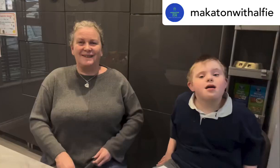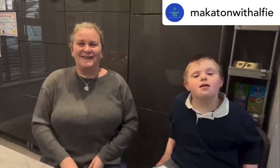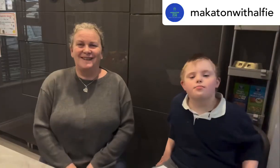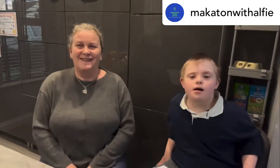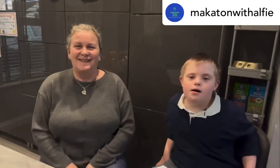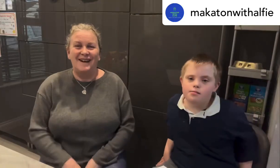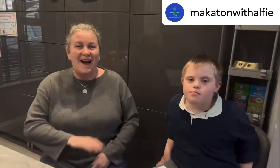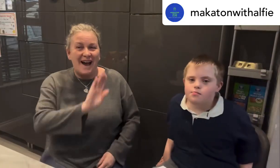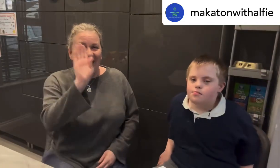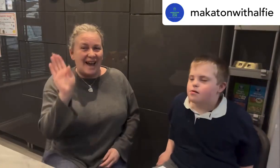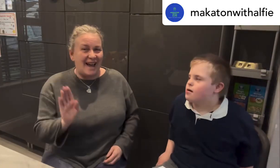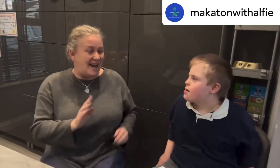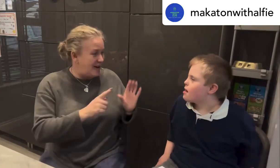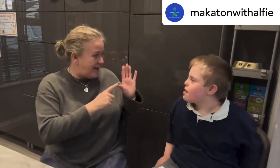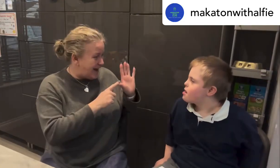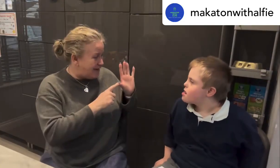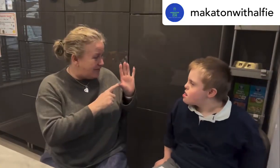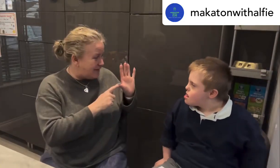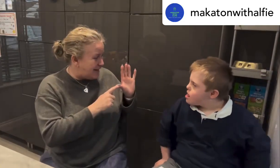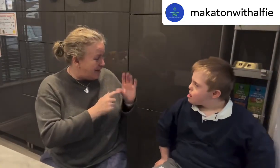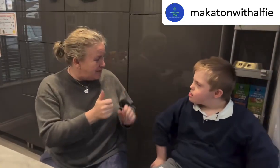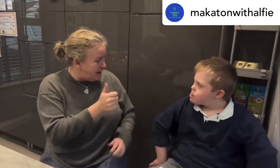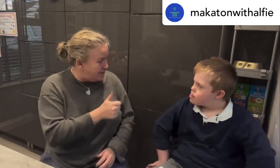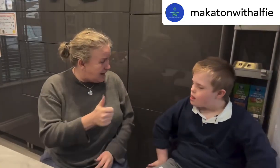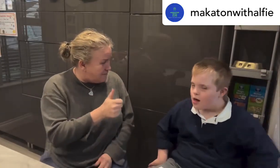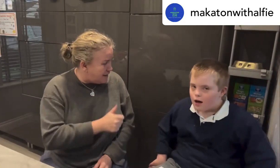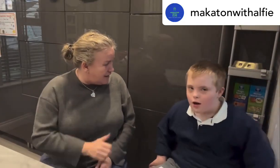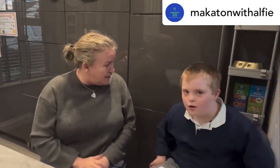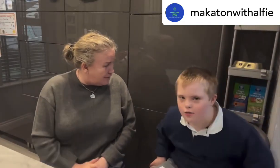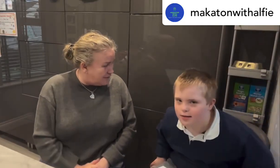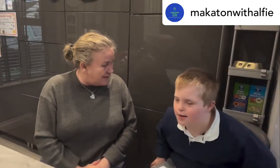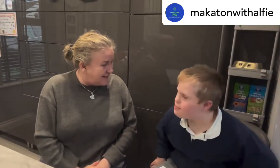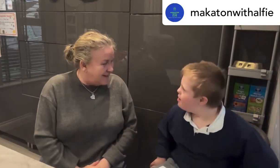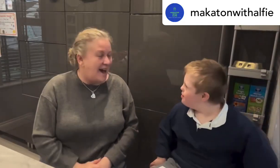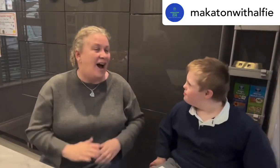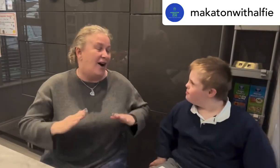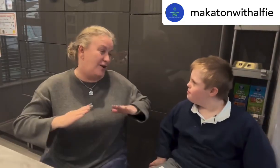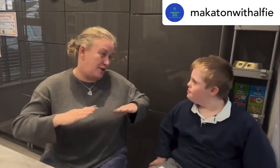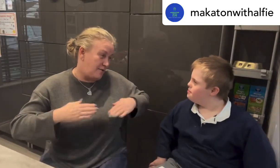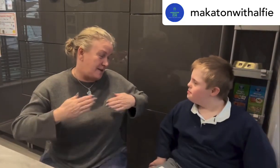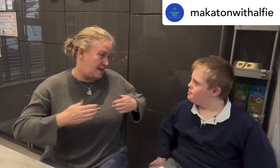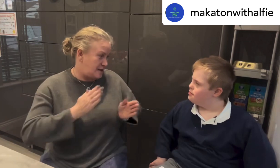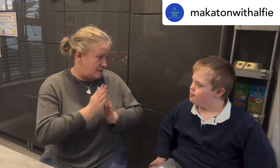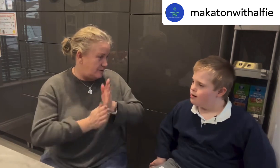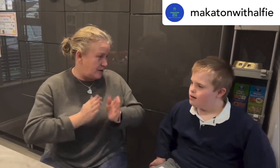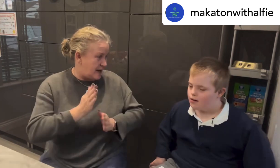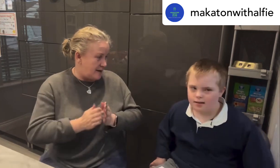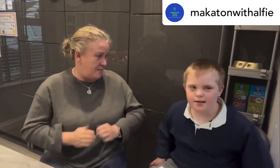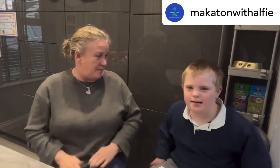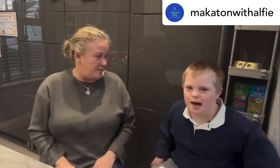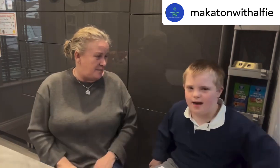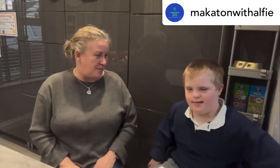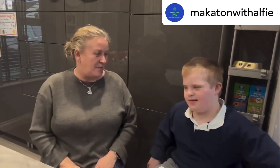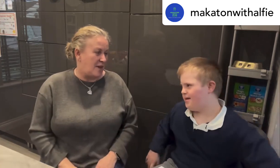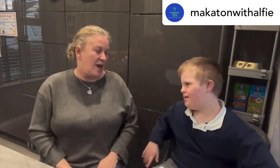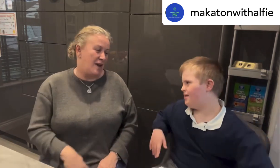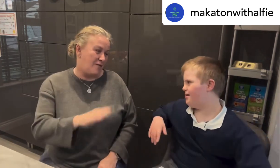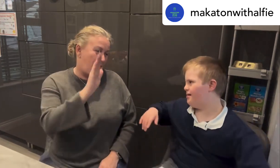Hello Mum. Hello Alfie, are you OK my love? Yes Mum. Are you ready to do a sign in? Yes! Five?